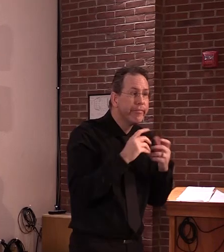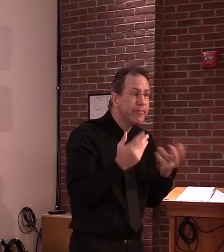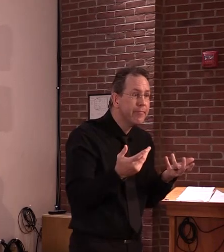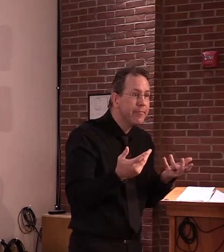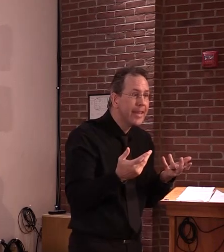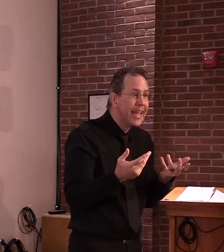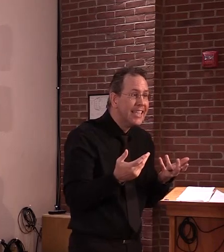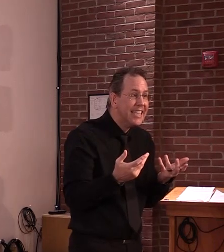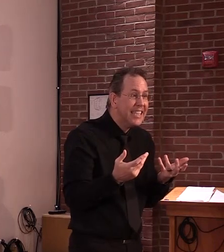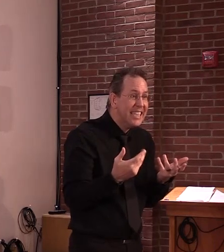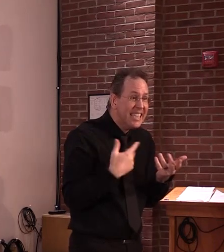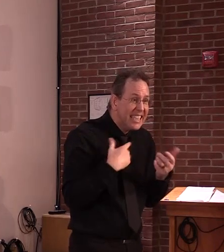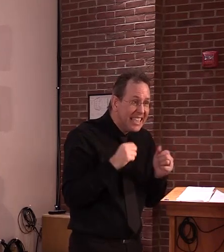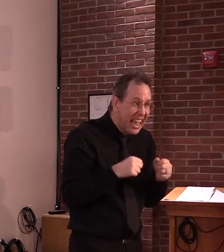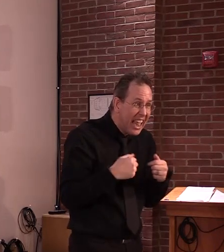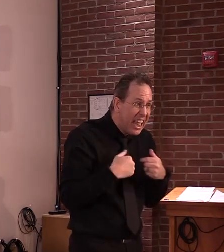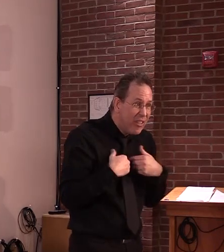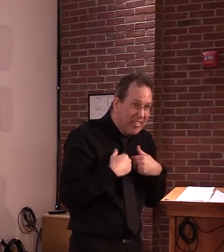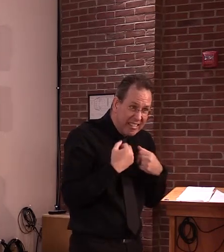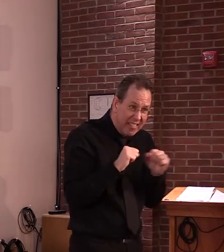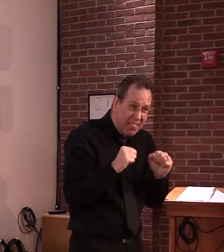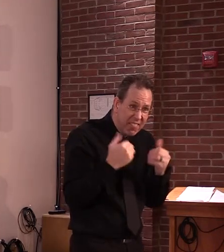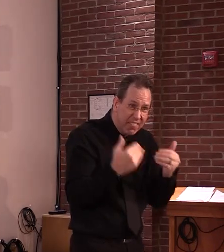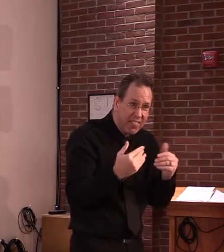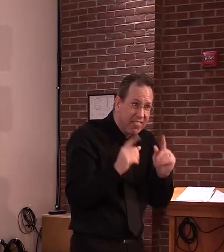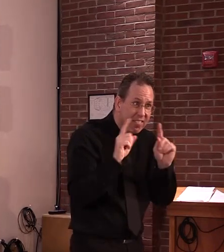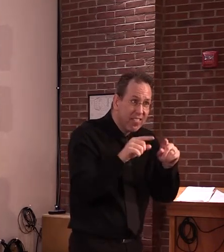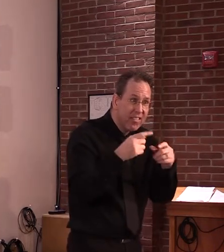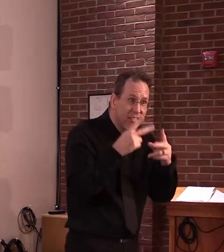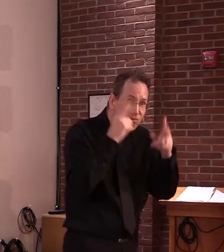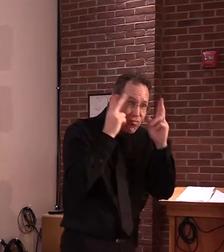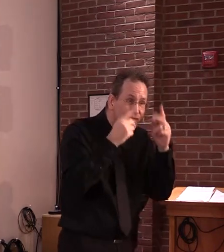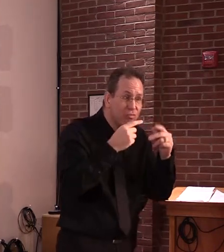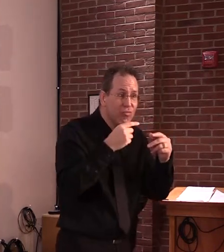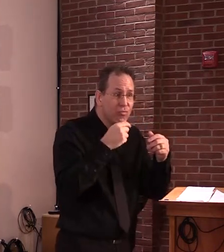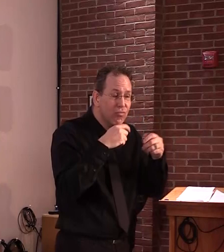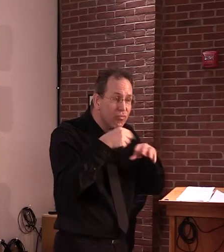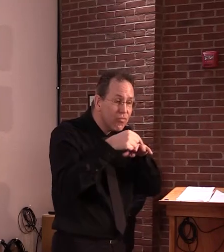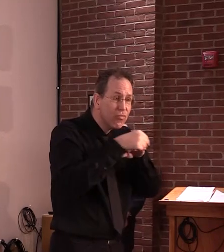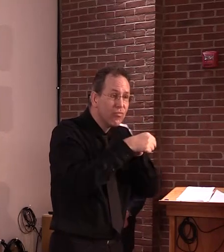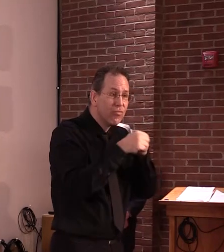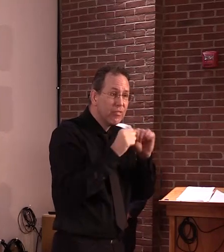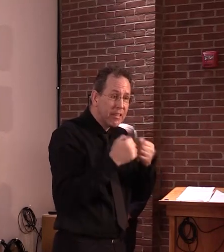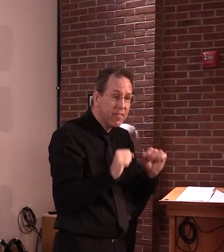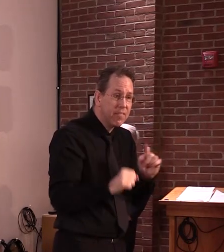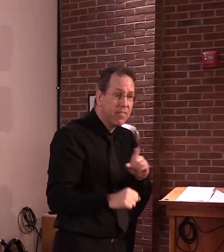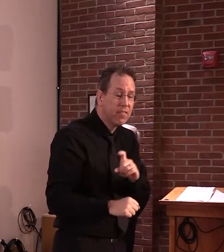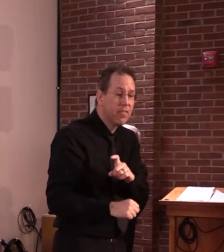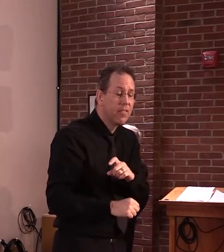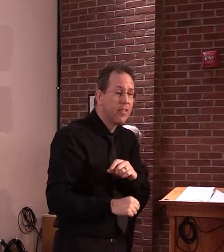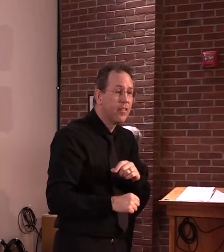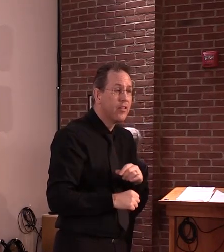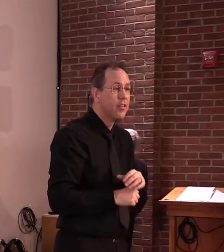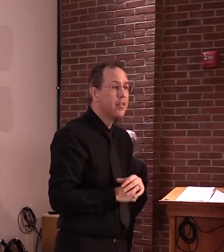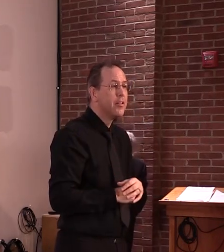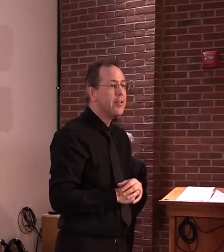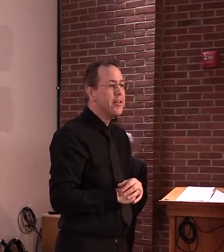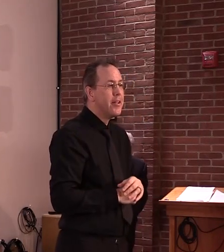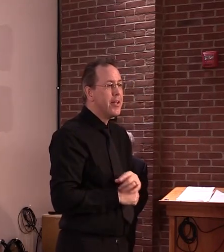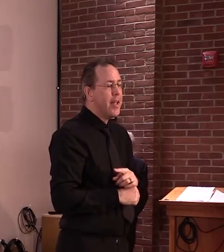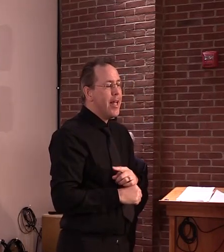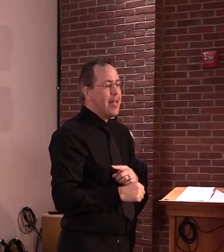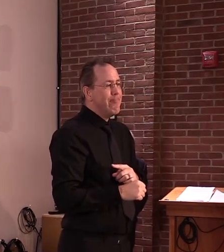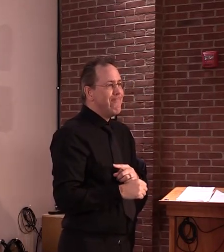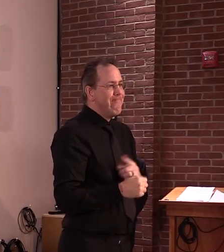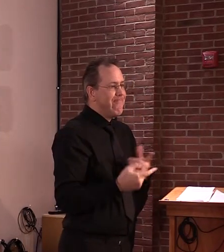Well, I'm not sure when we'll be opening those entities, but obviously it's something that's on the list. We're hoping to